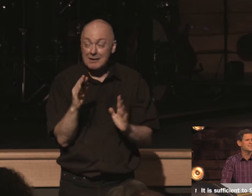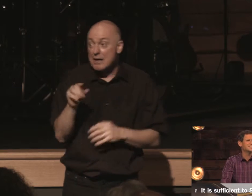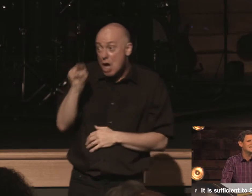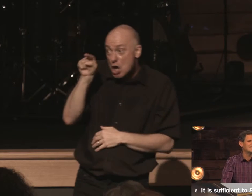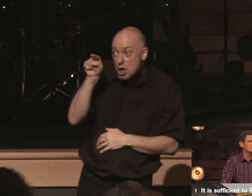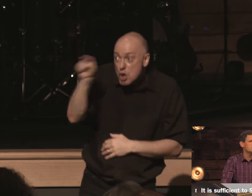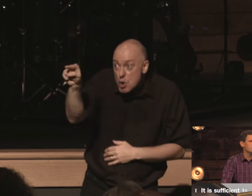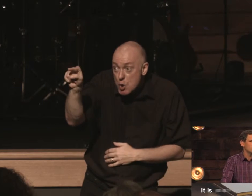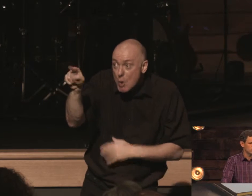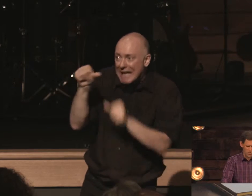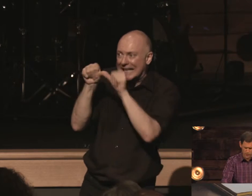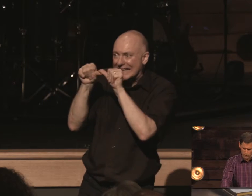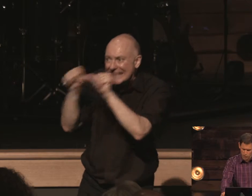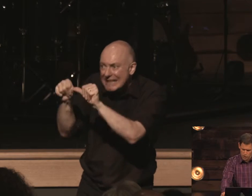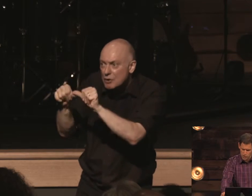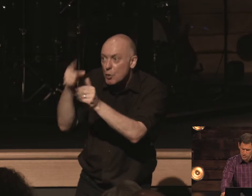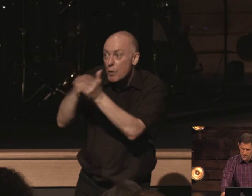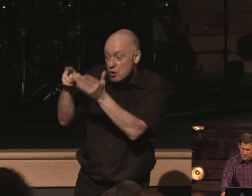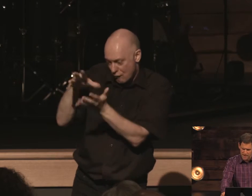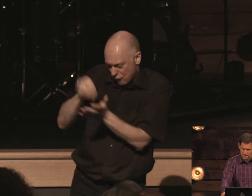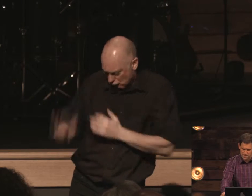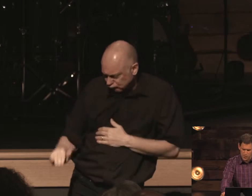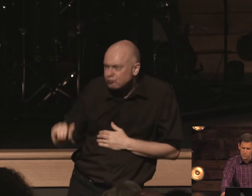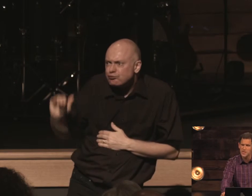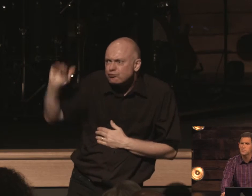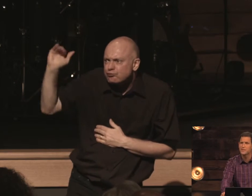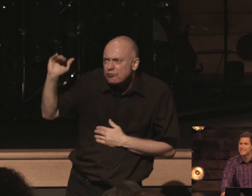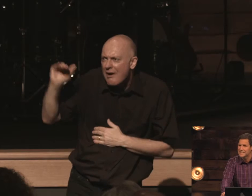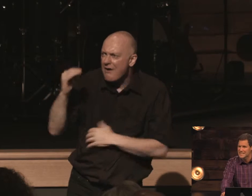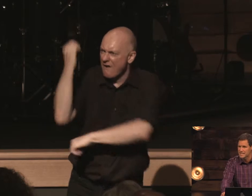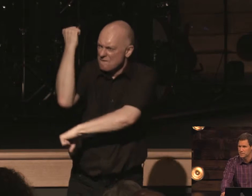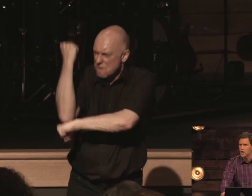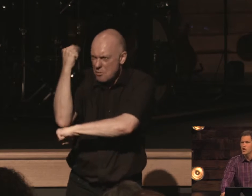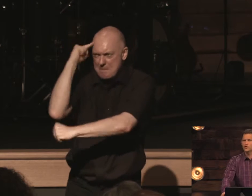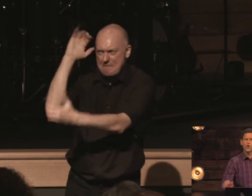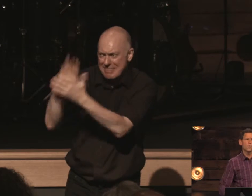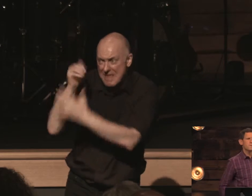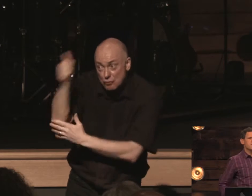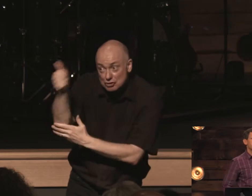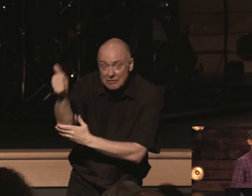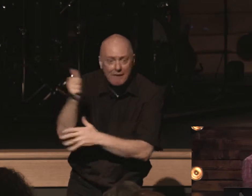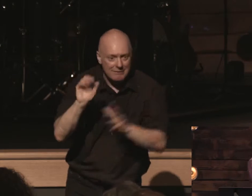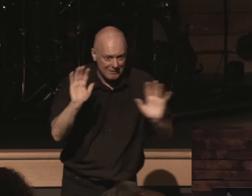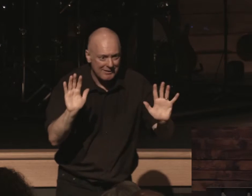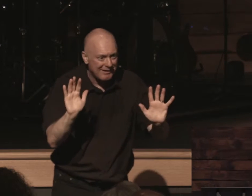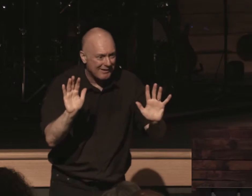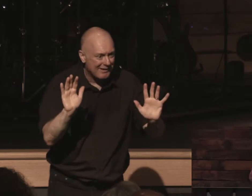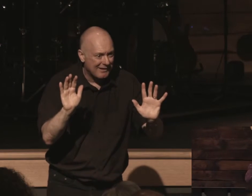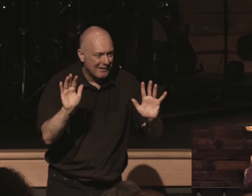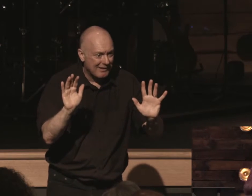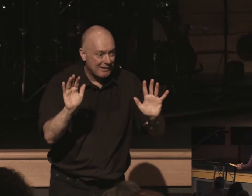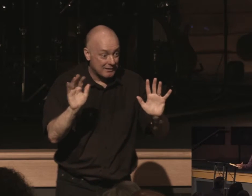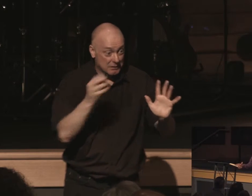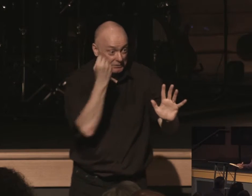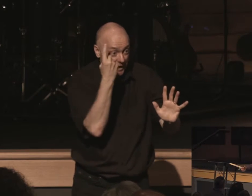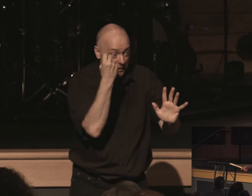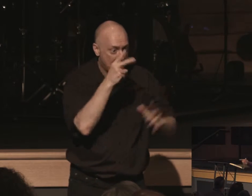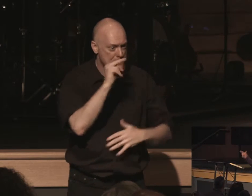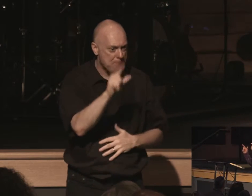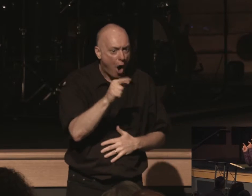continue in what you have learned and firmly believed so the but as for you paul is